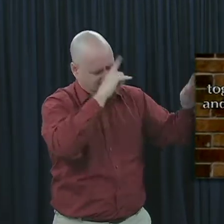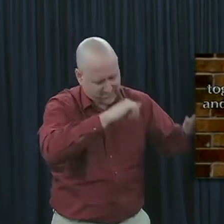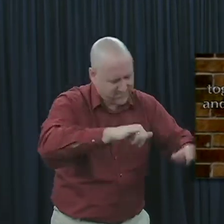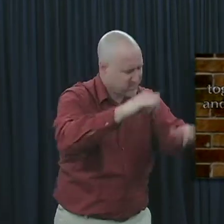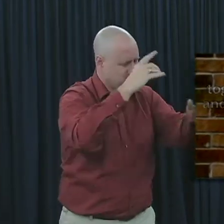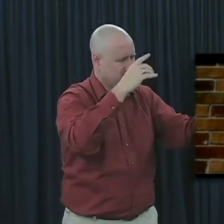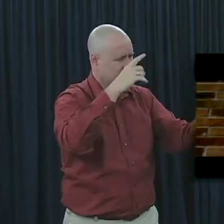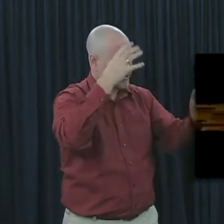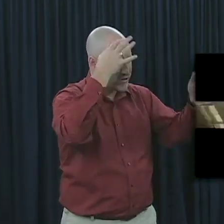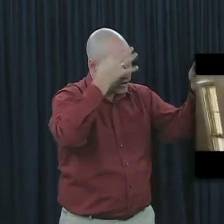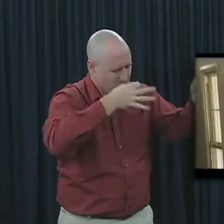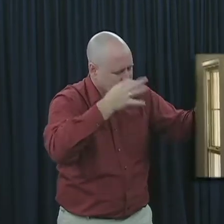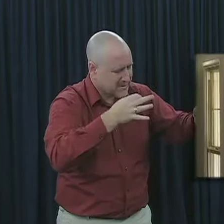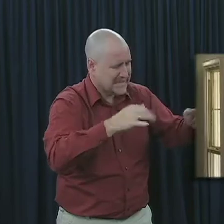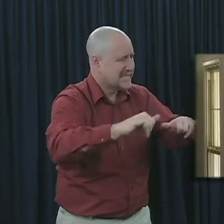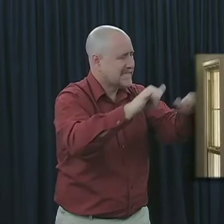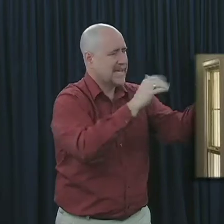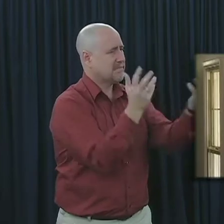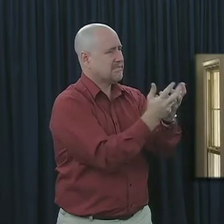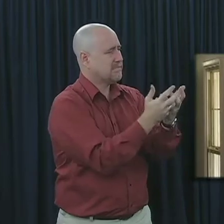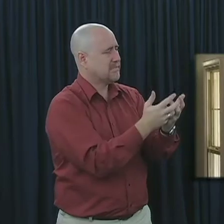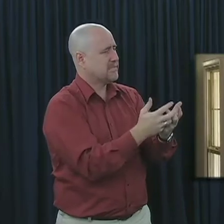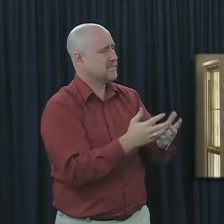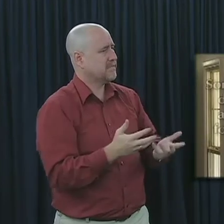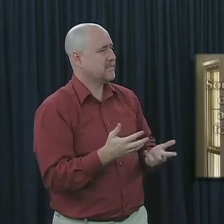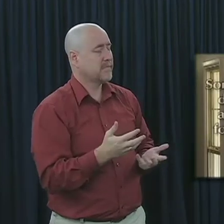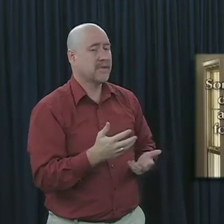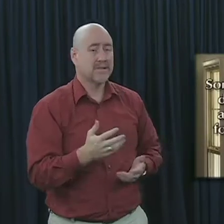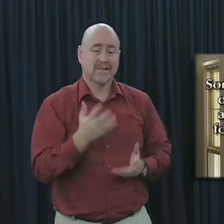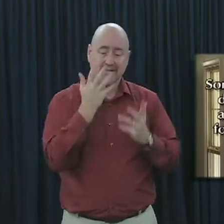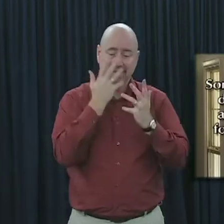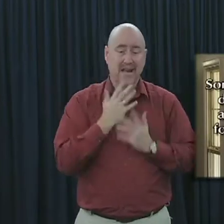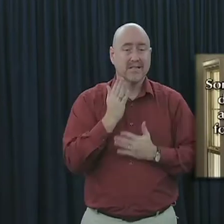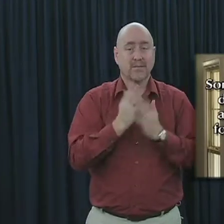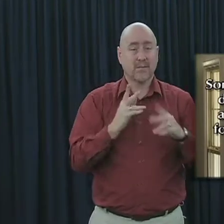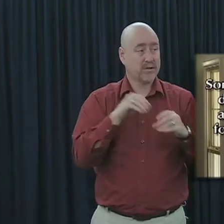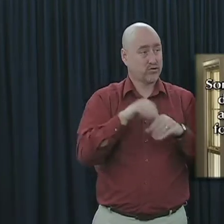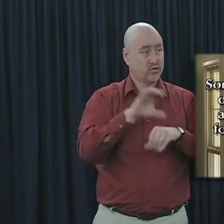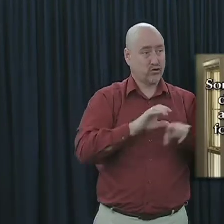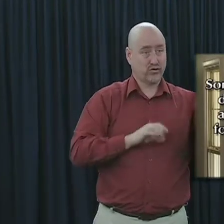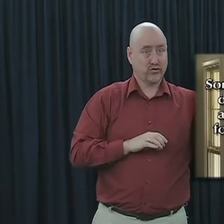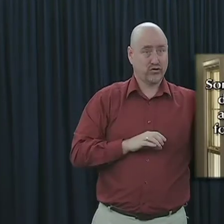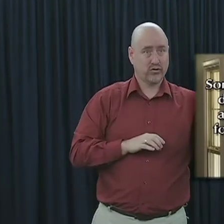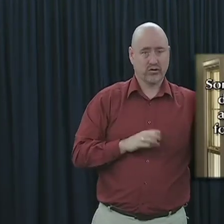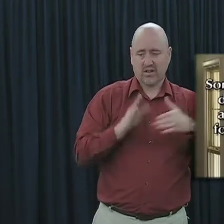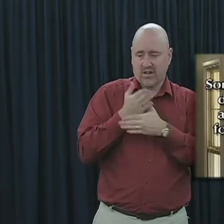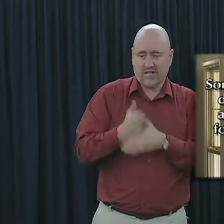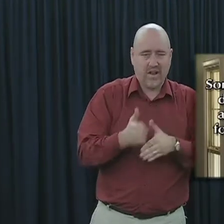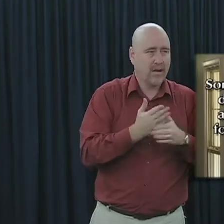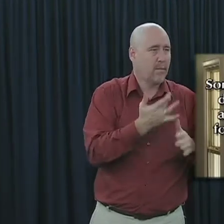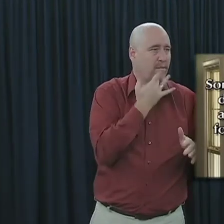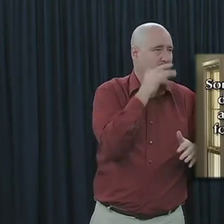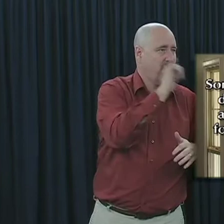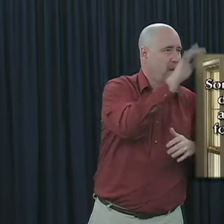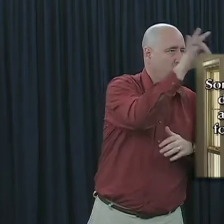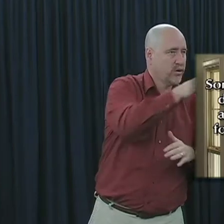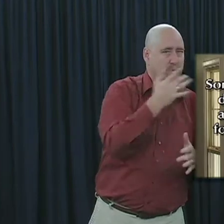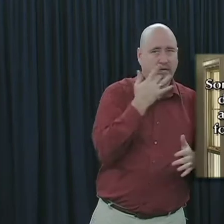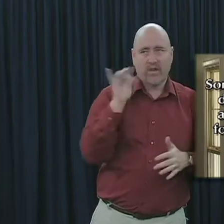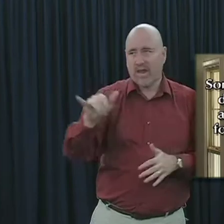the same judgment. Sadly, some in the church at Corinth began dividing over a preference for preachers.